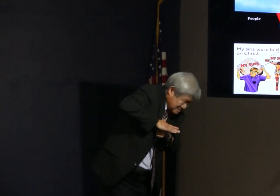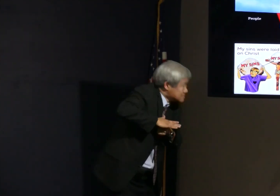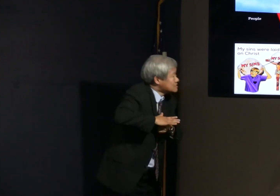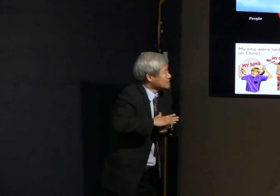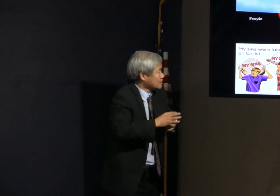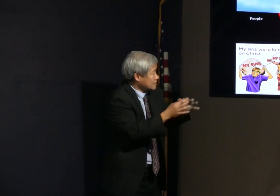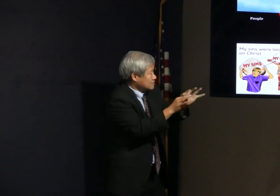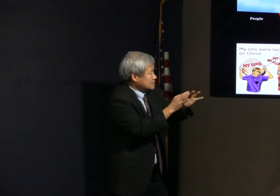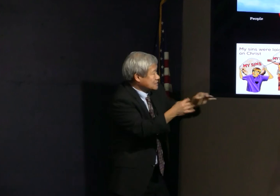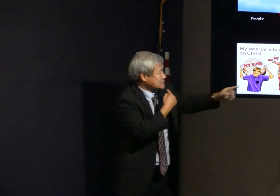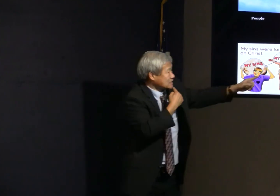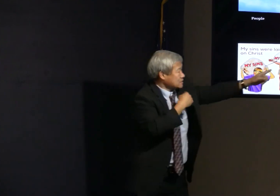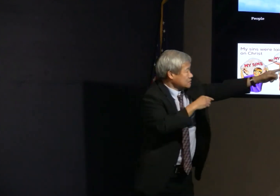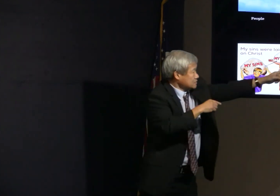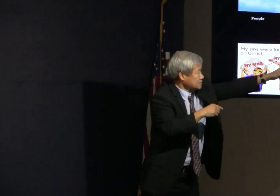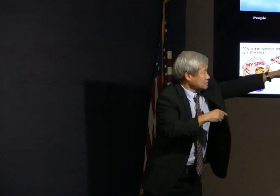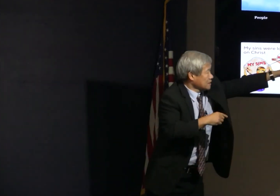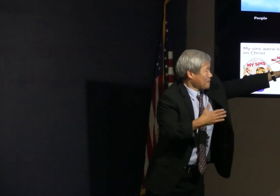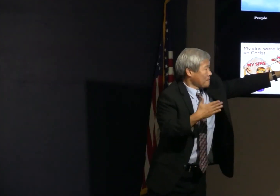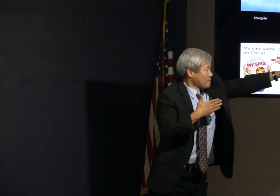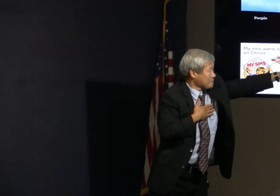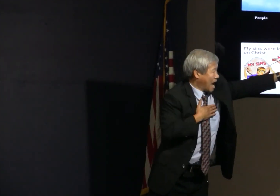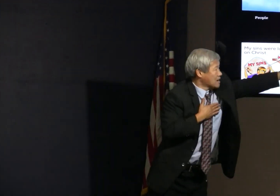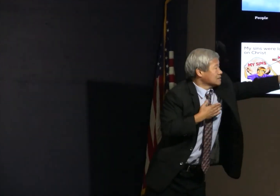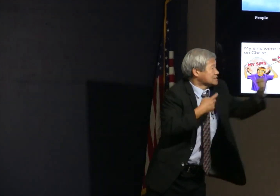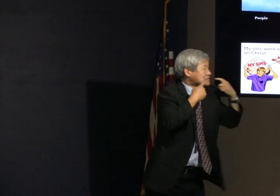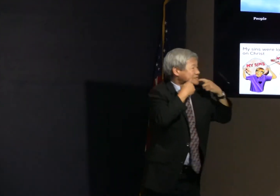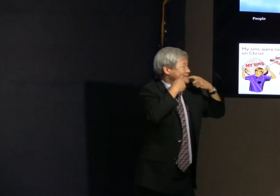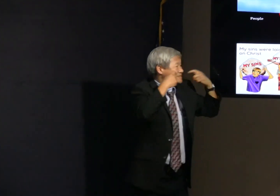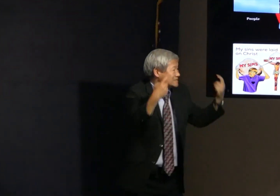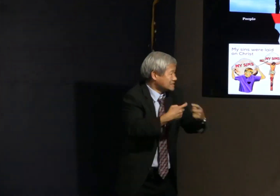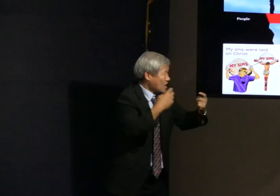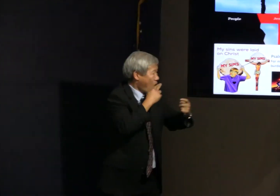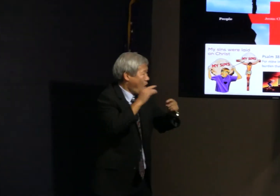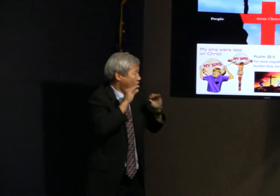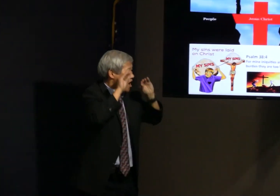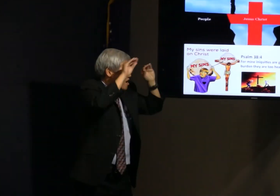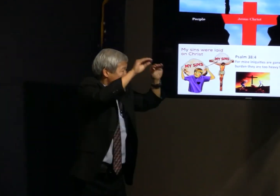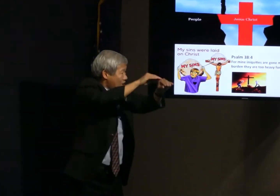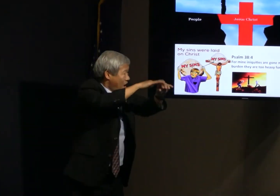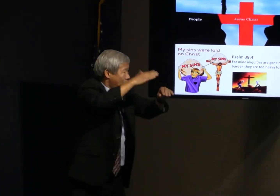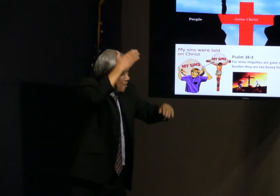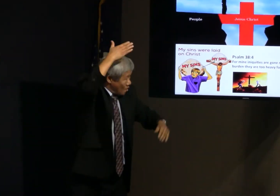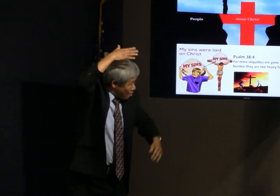But when she would come here under stress and pressure, for my iniquities